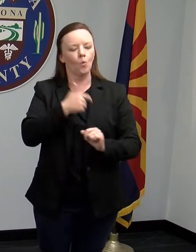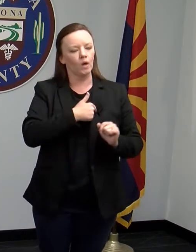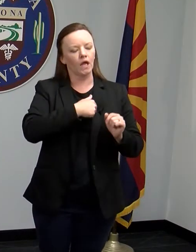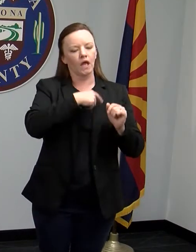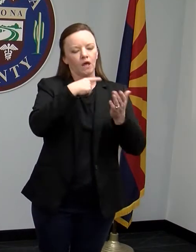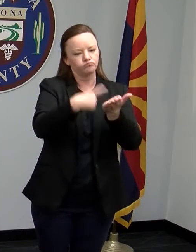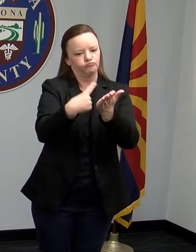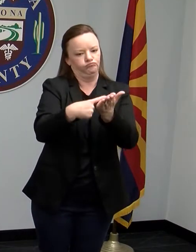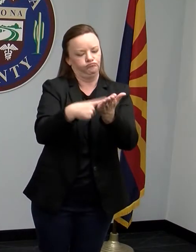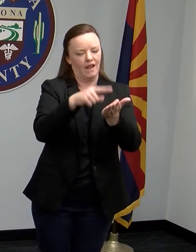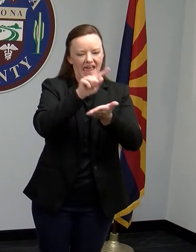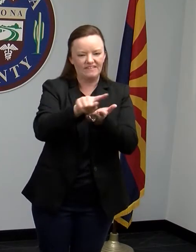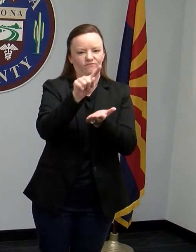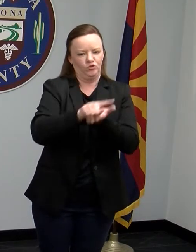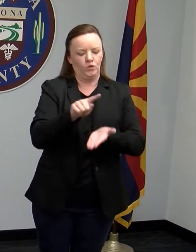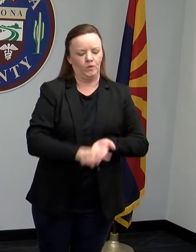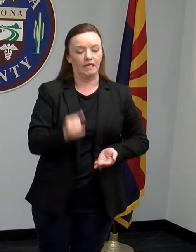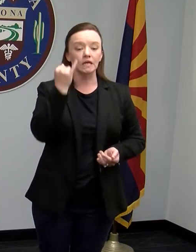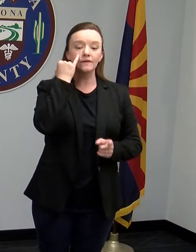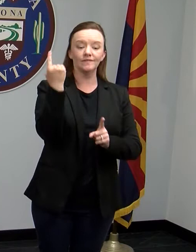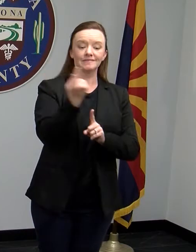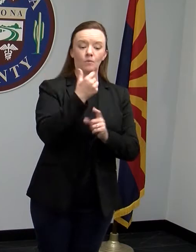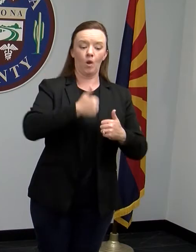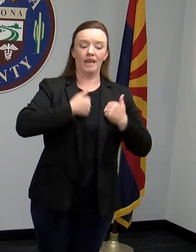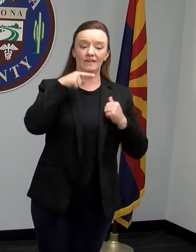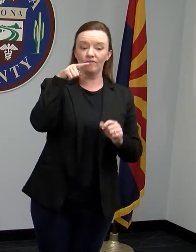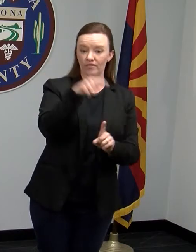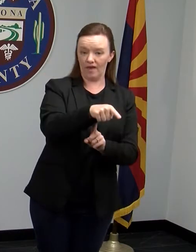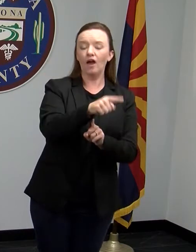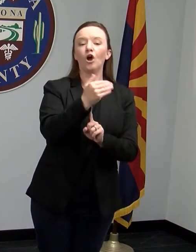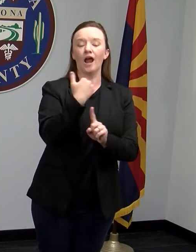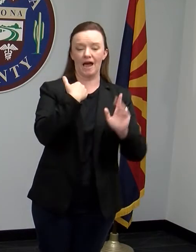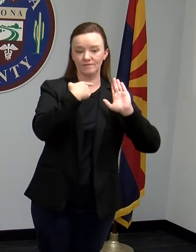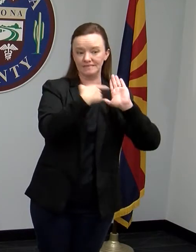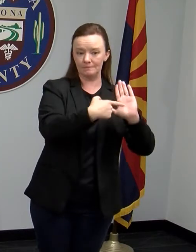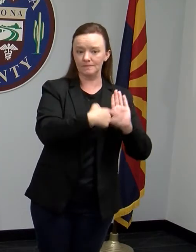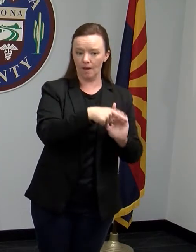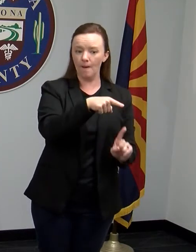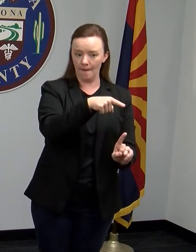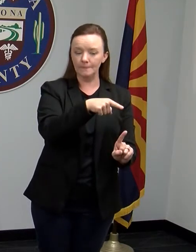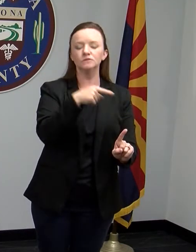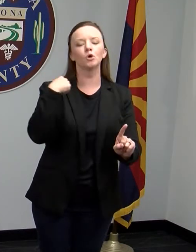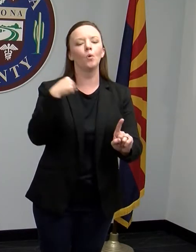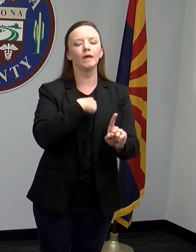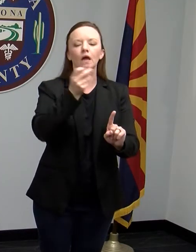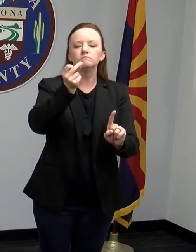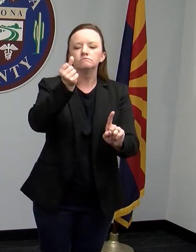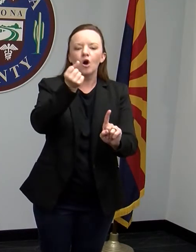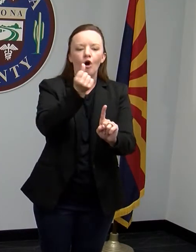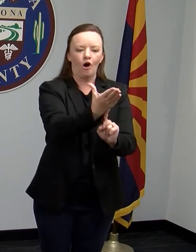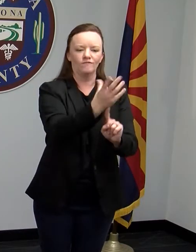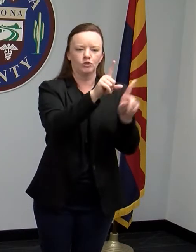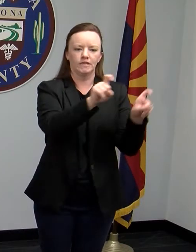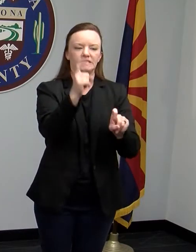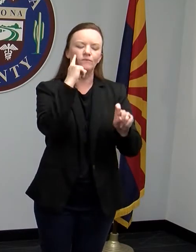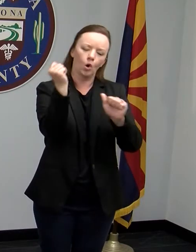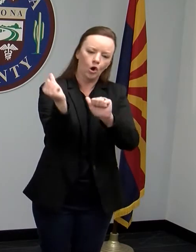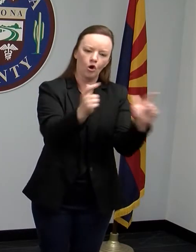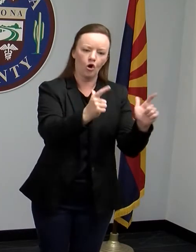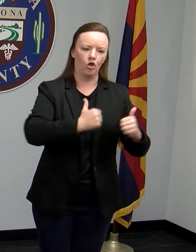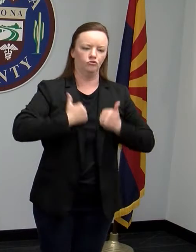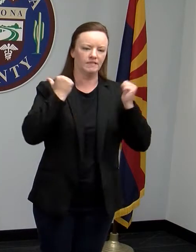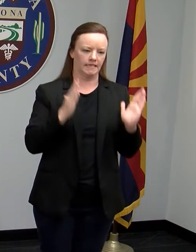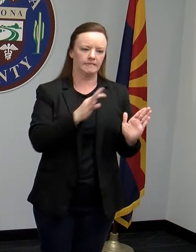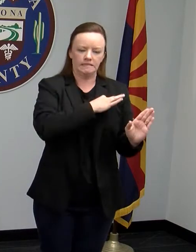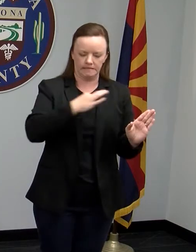we have people who develop symptoms, those long-term care facilities are offered testing immediately for every single person